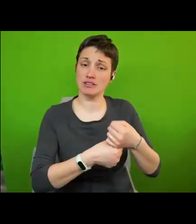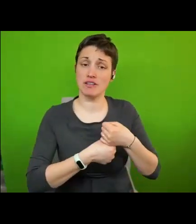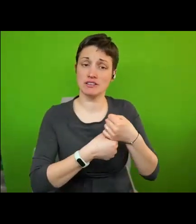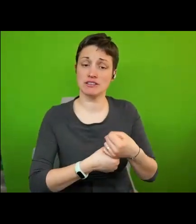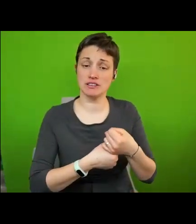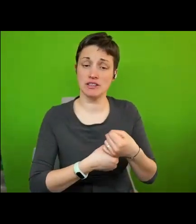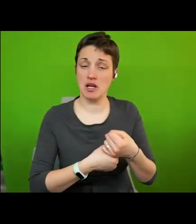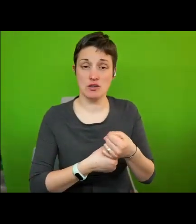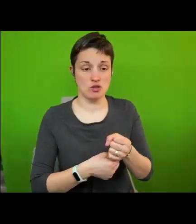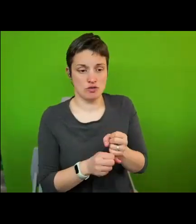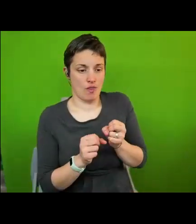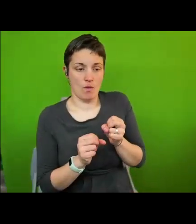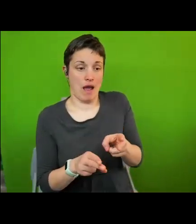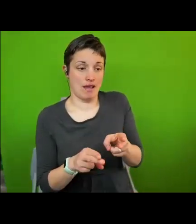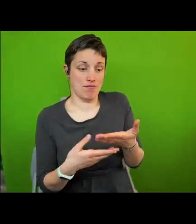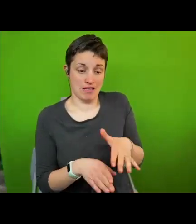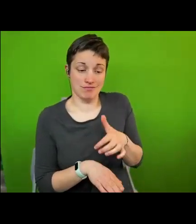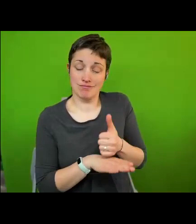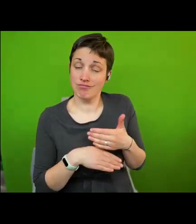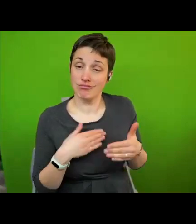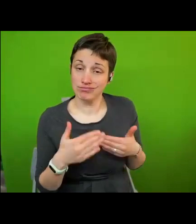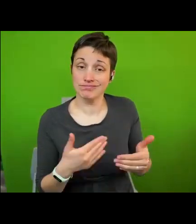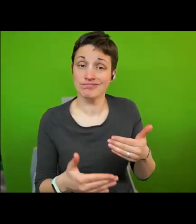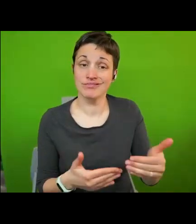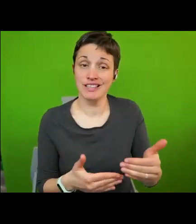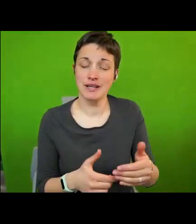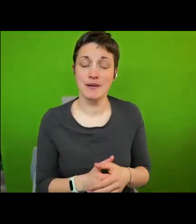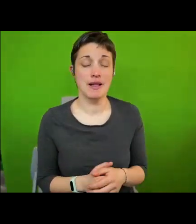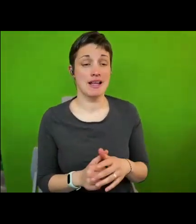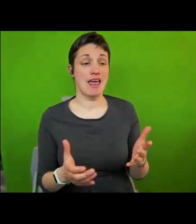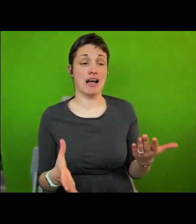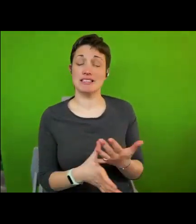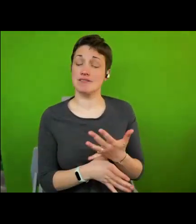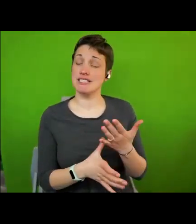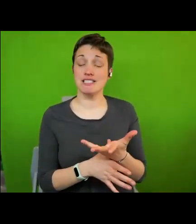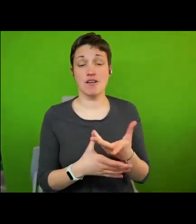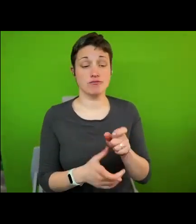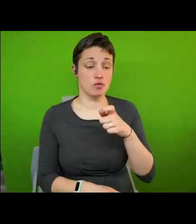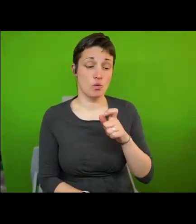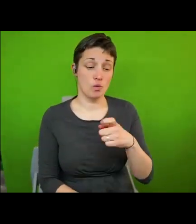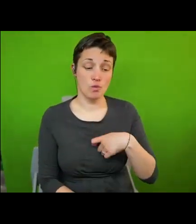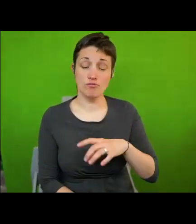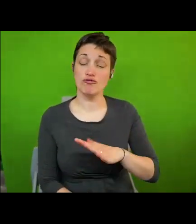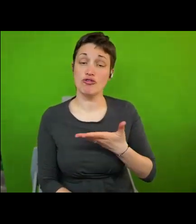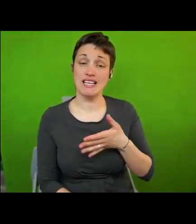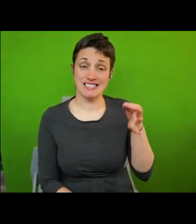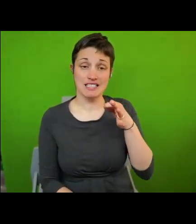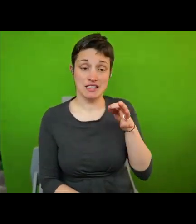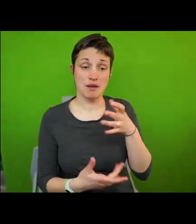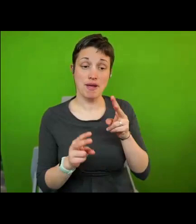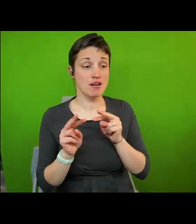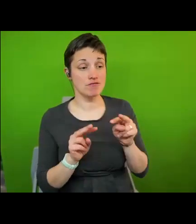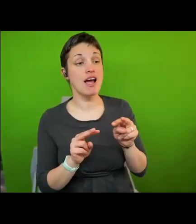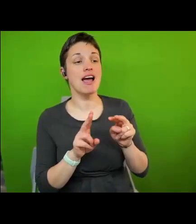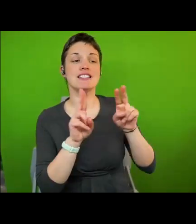they are they are already there and these activities of human rights cities are also increasingly recognized on the international